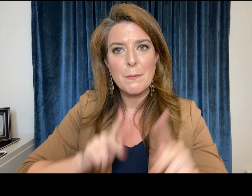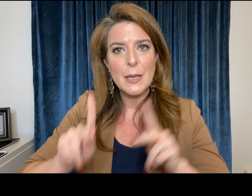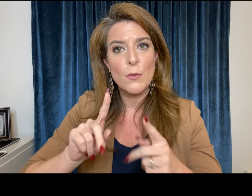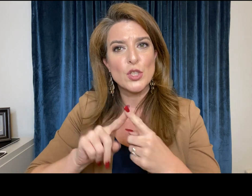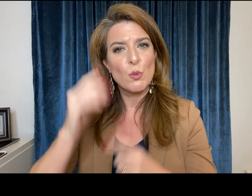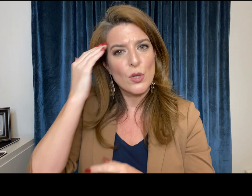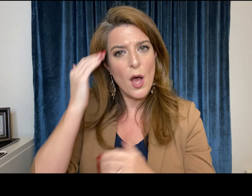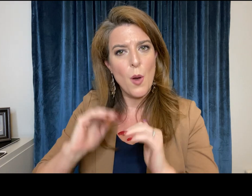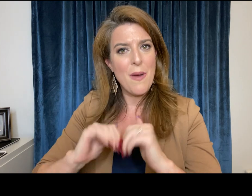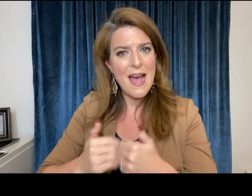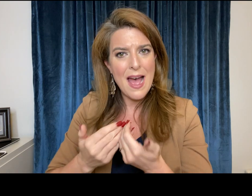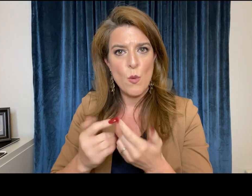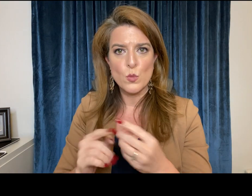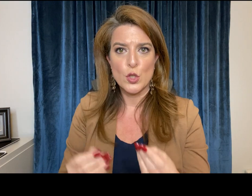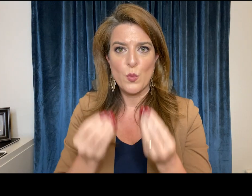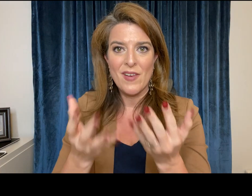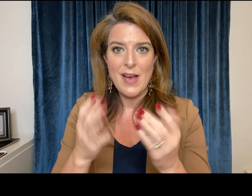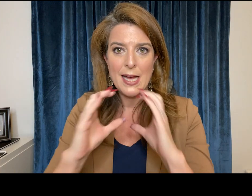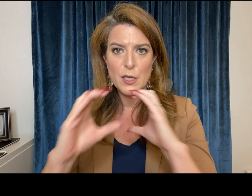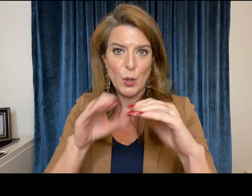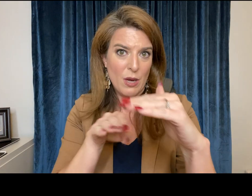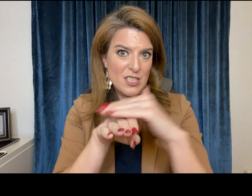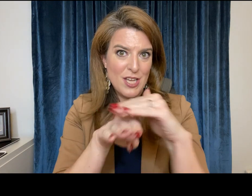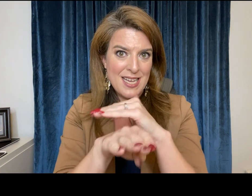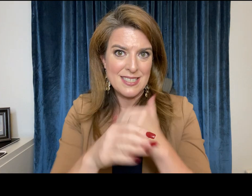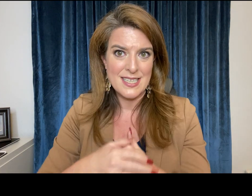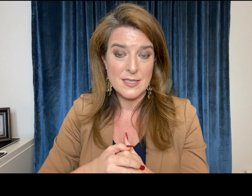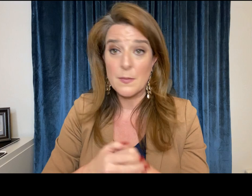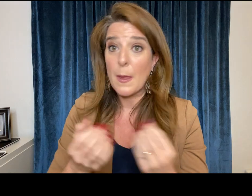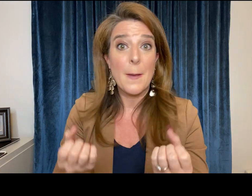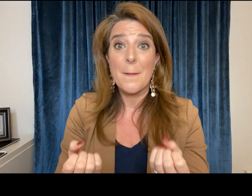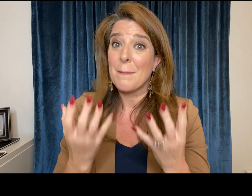hearing people to know how to provide access to communication with you